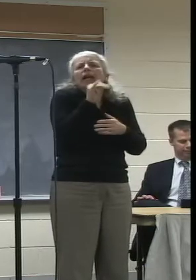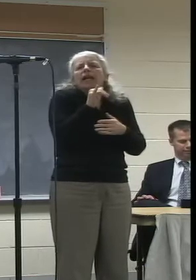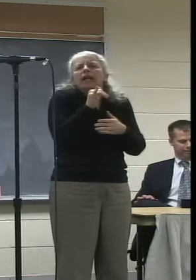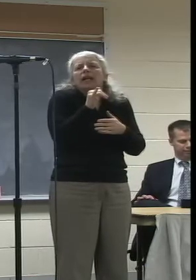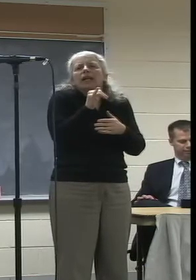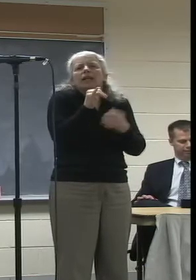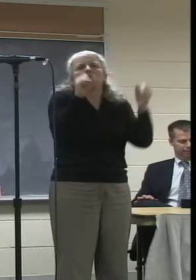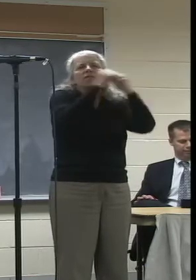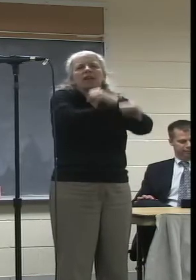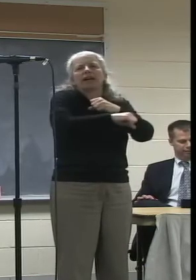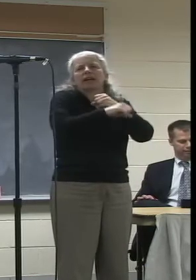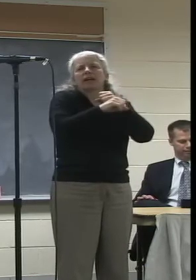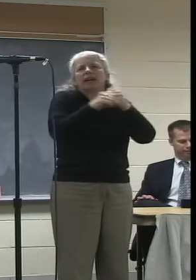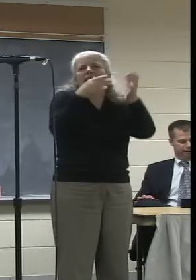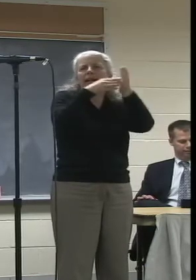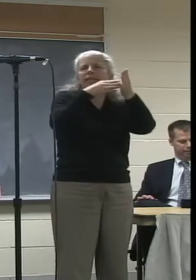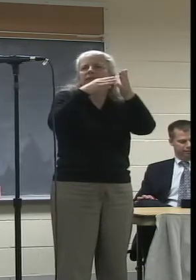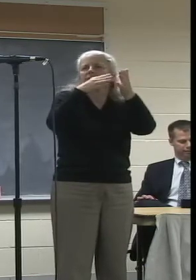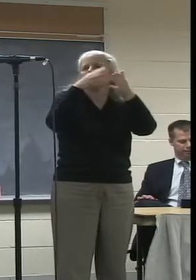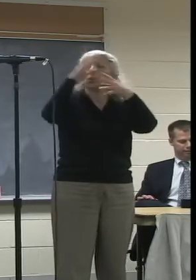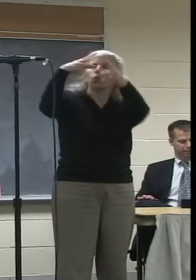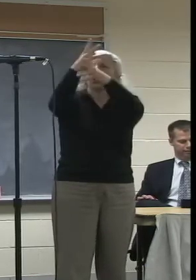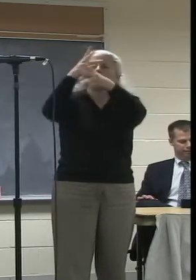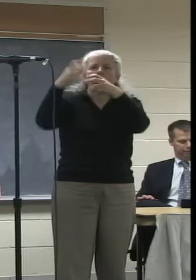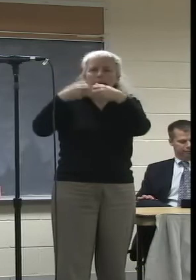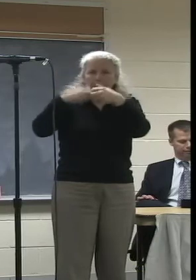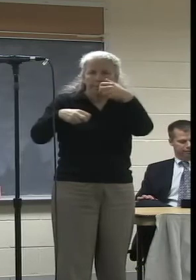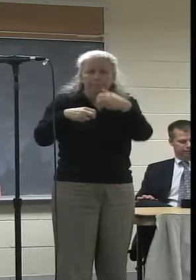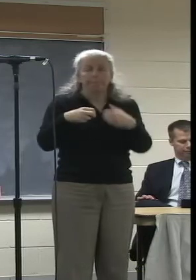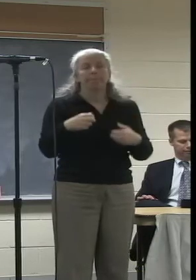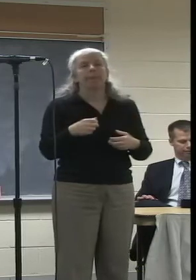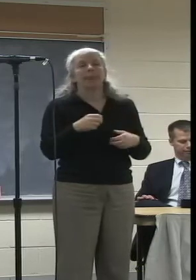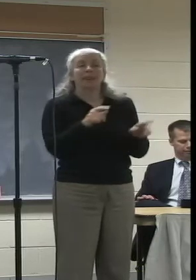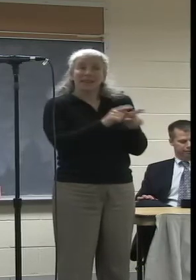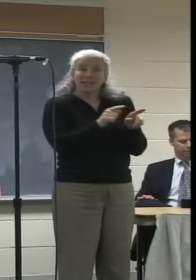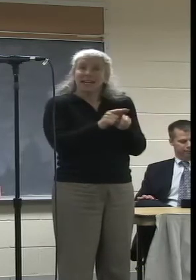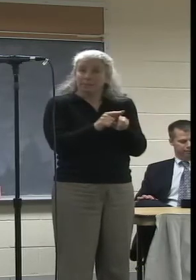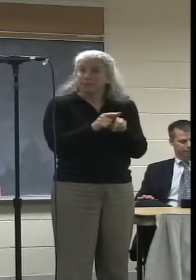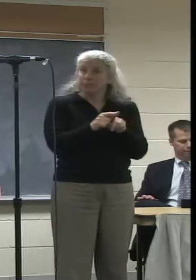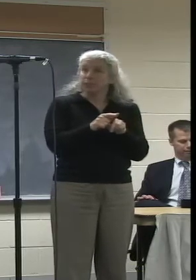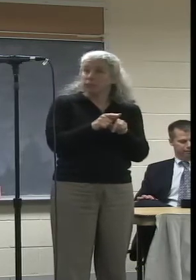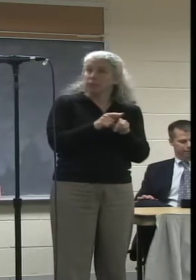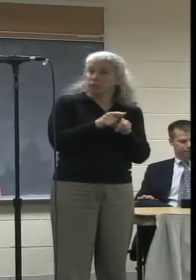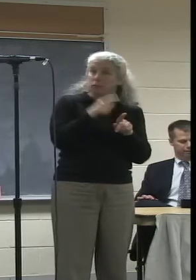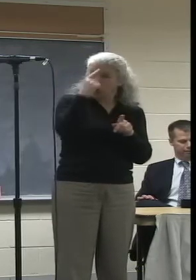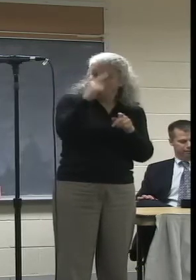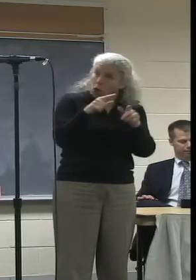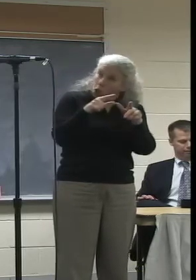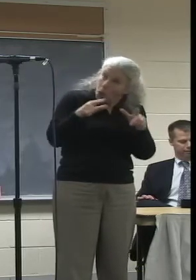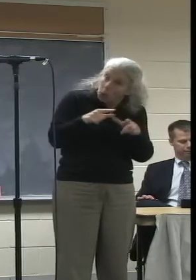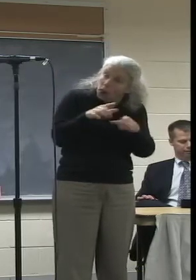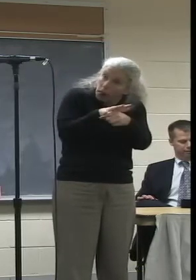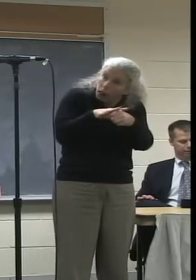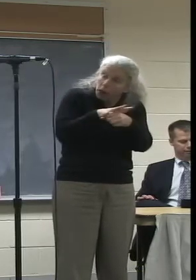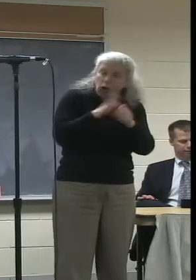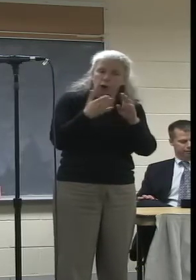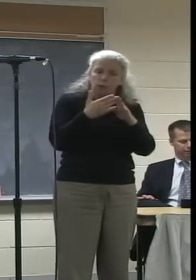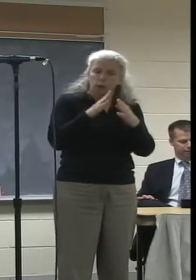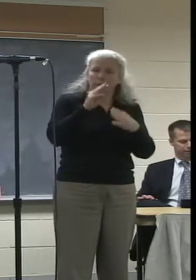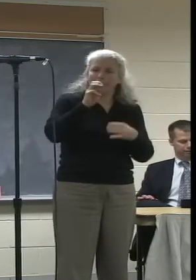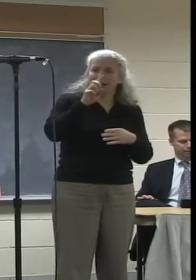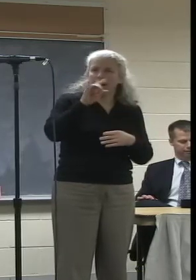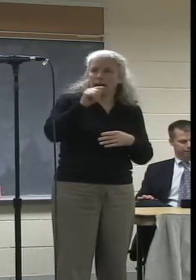combat global problems. In the same way, local community media is a very local